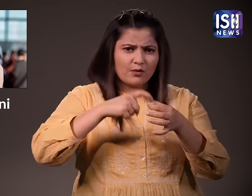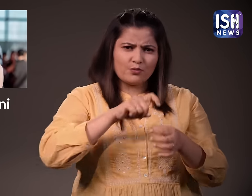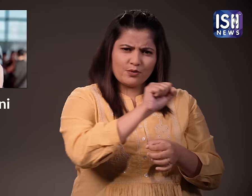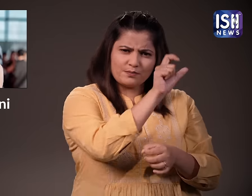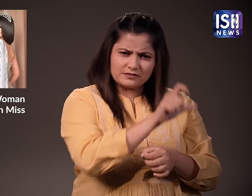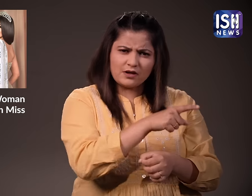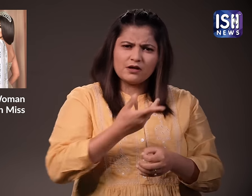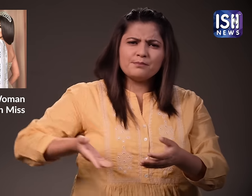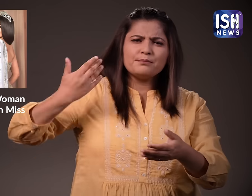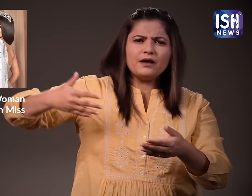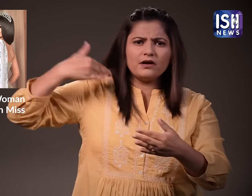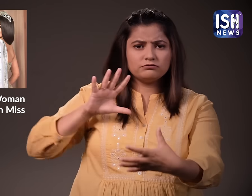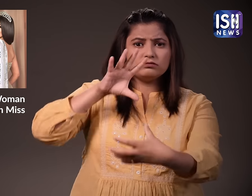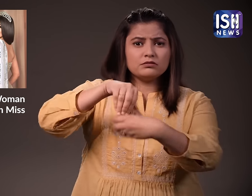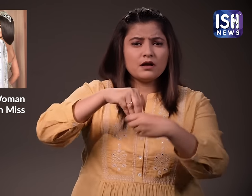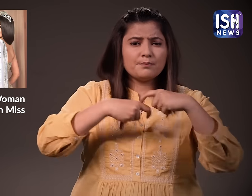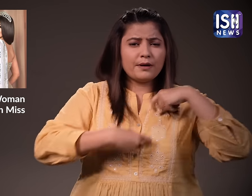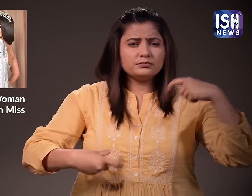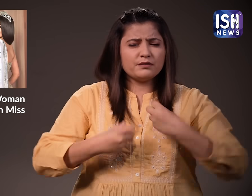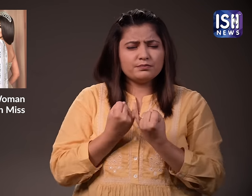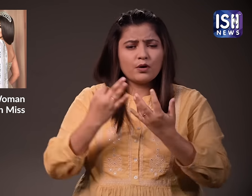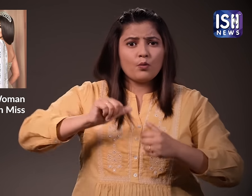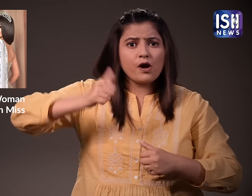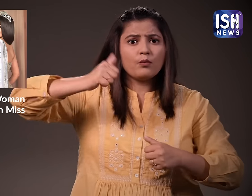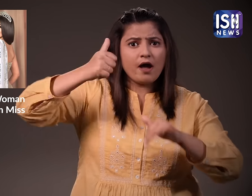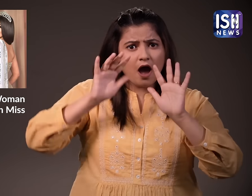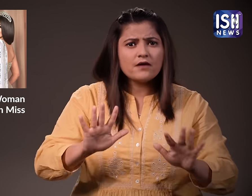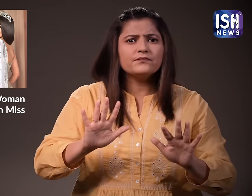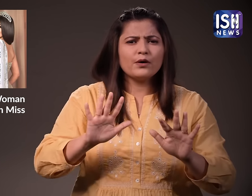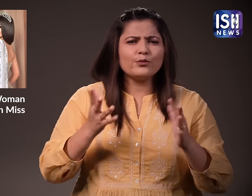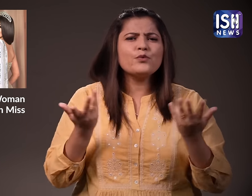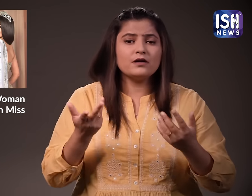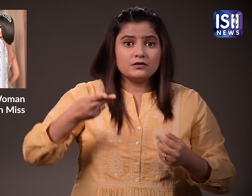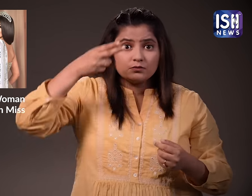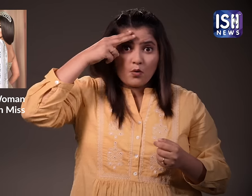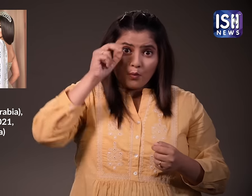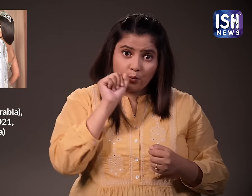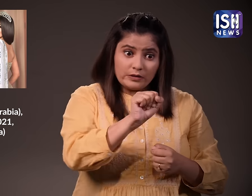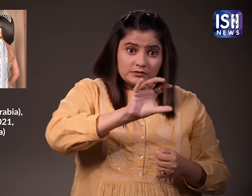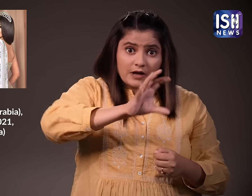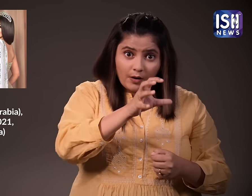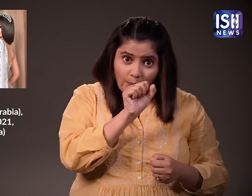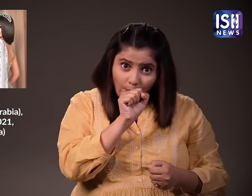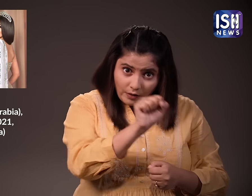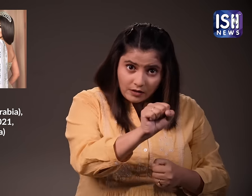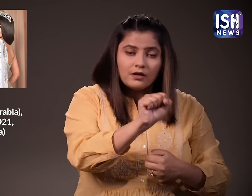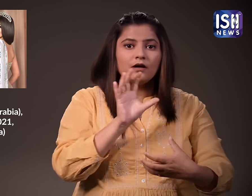al-Qahtani has participated and won a lot of contests before. She has won Miss Saudi Arabia,